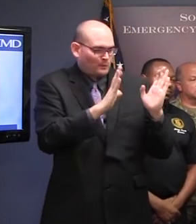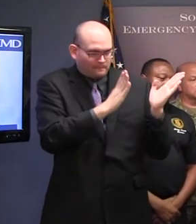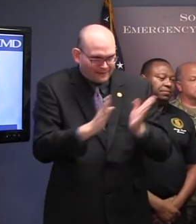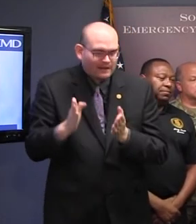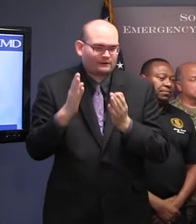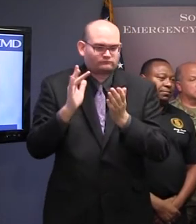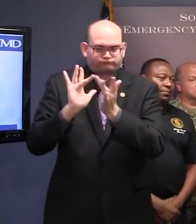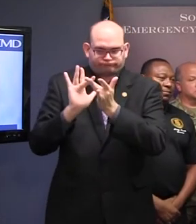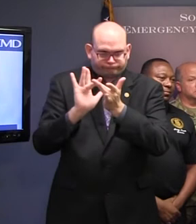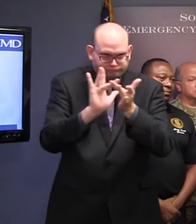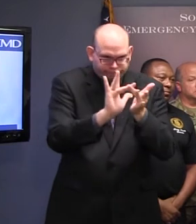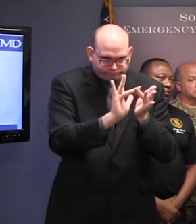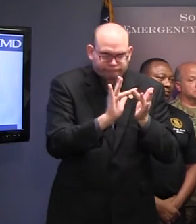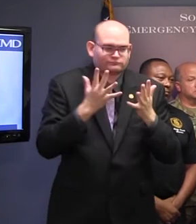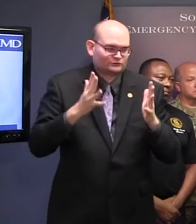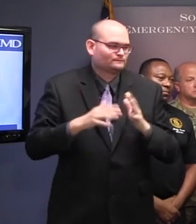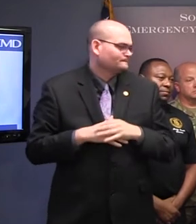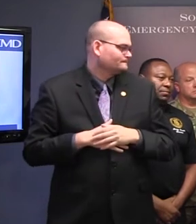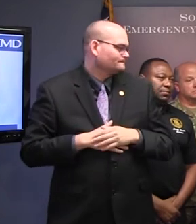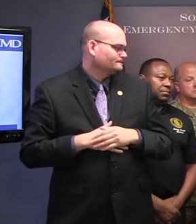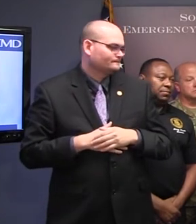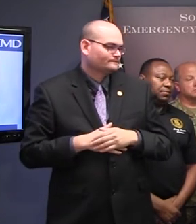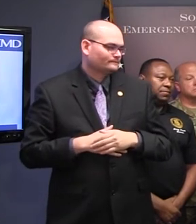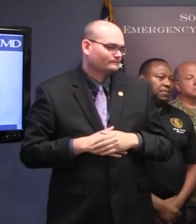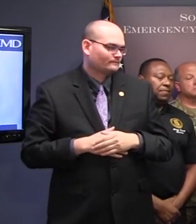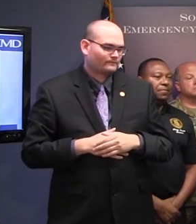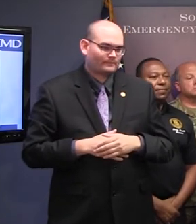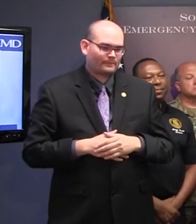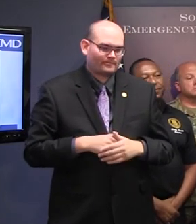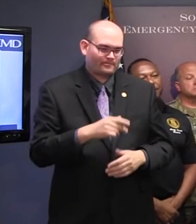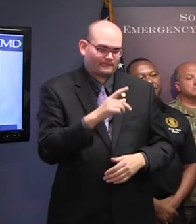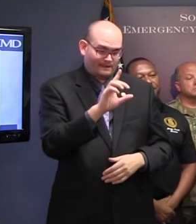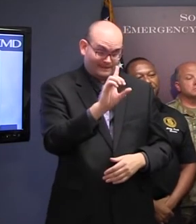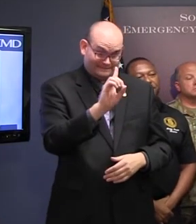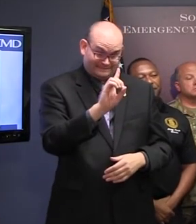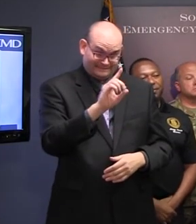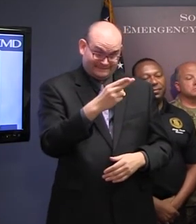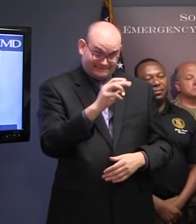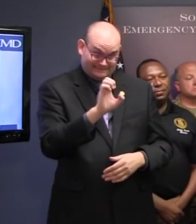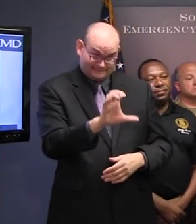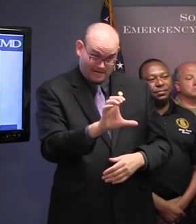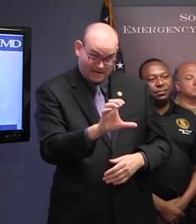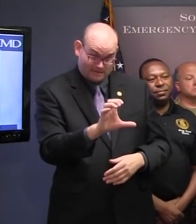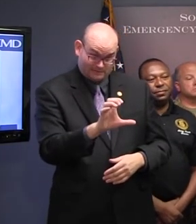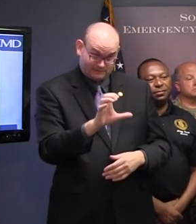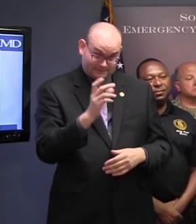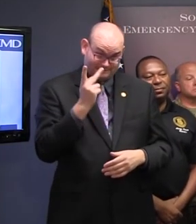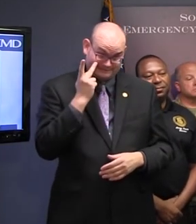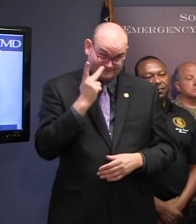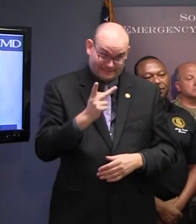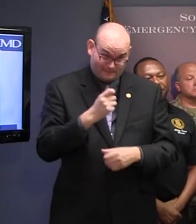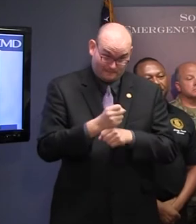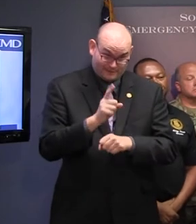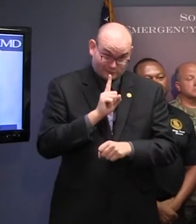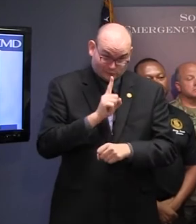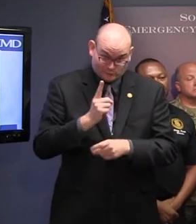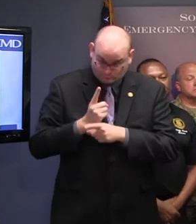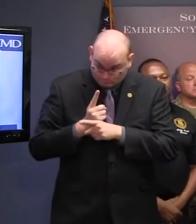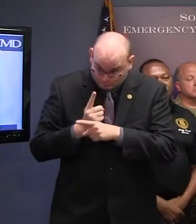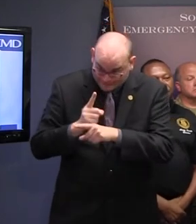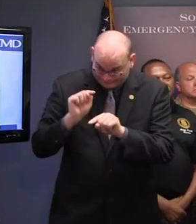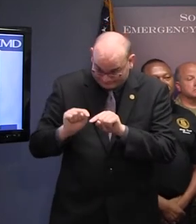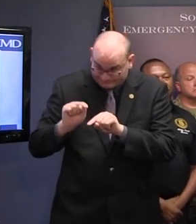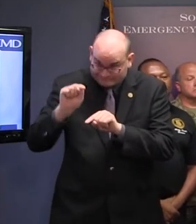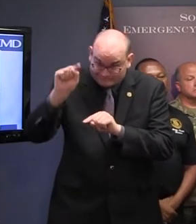plans. Has DHEC recently evaluated those plans to ensure that, for example, they don't all have the same, you know, transportation